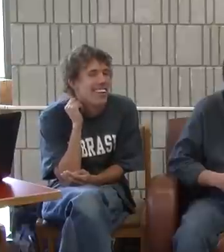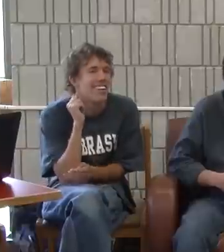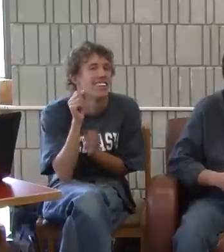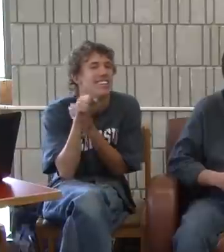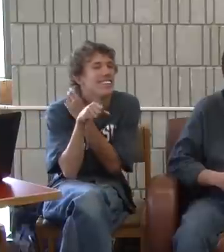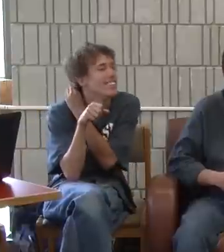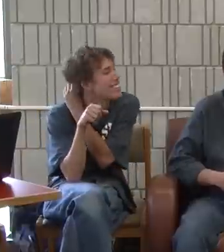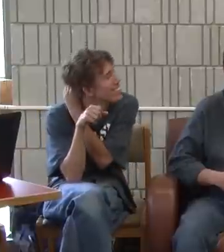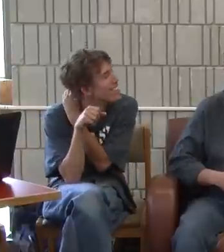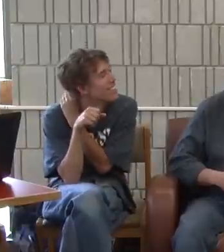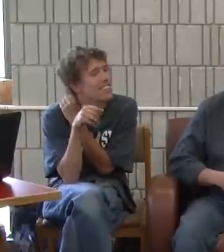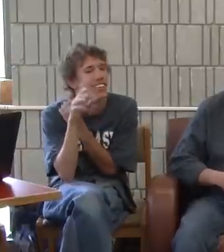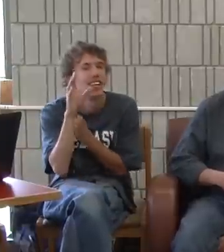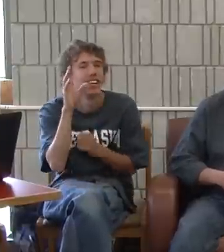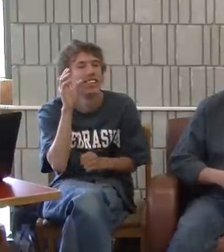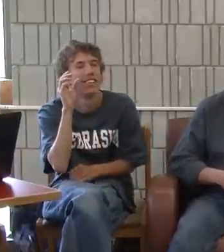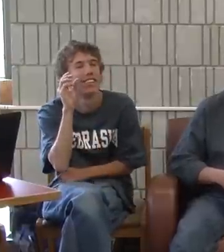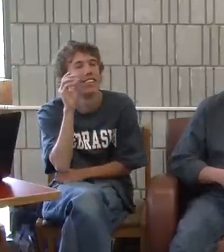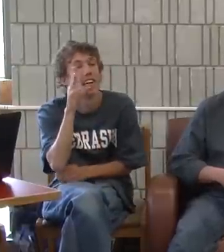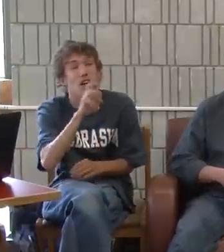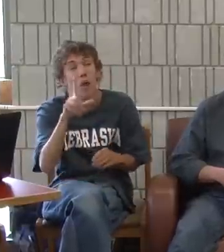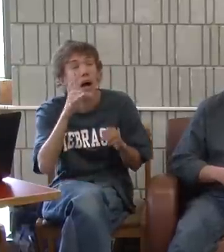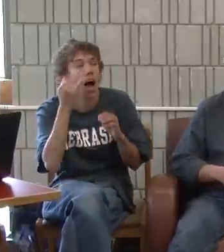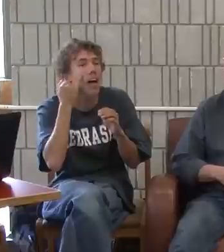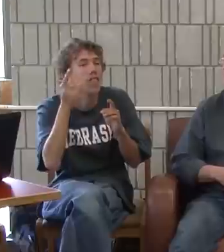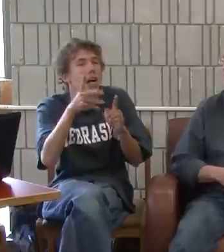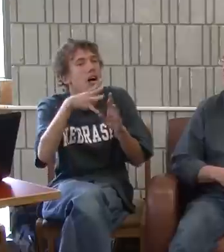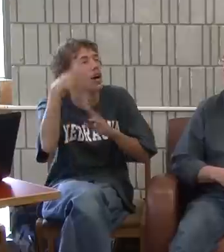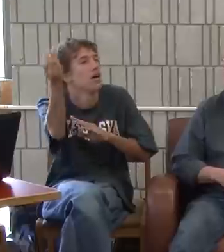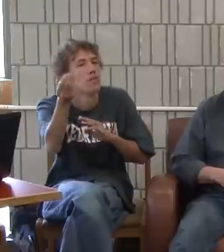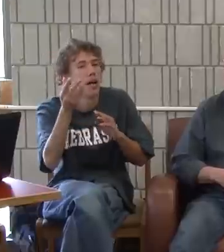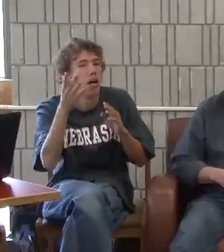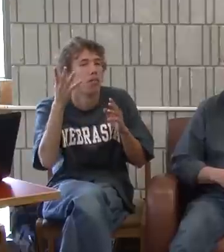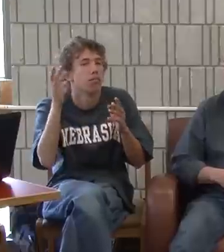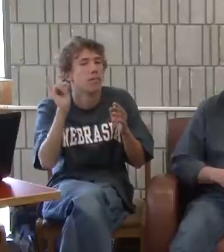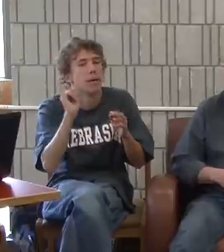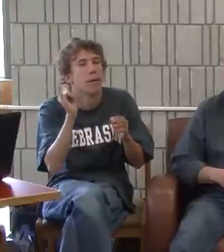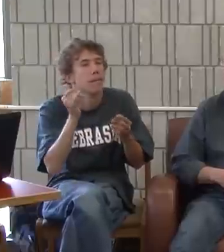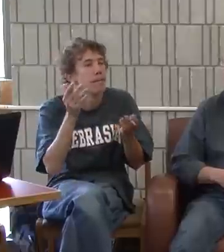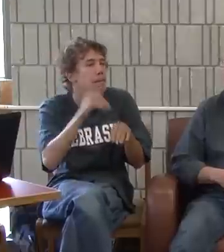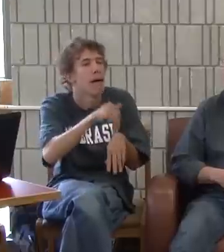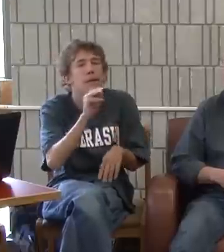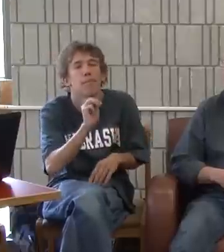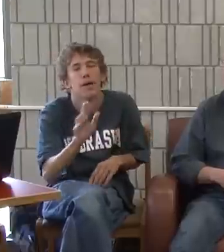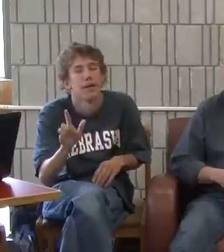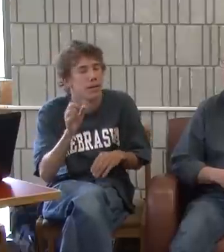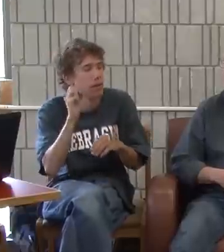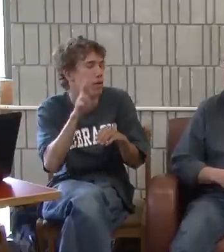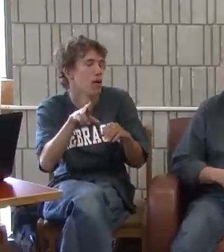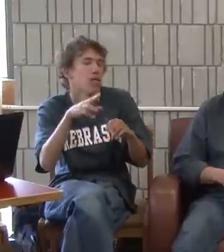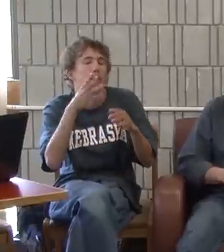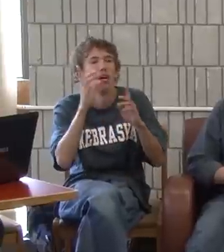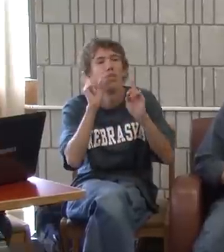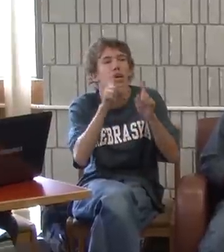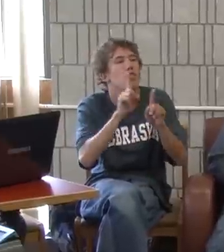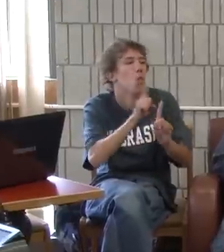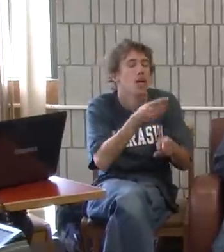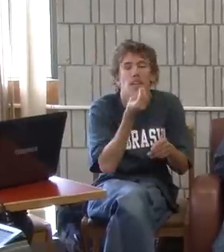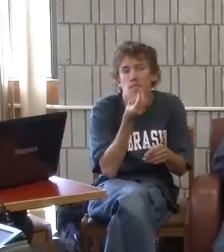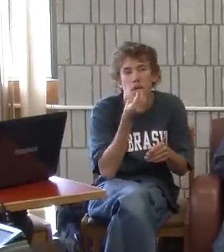this or because of that. Don't point it out. It's negative. Like, if you go to the mall or you